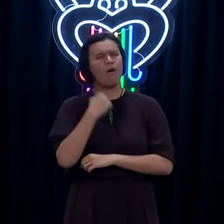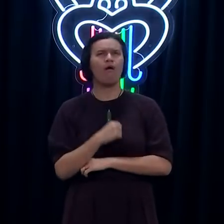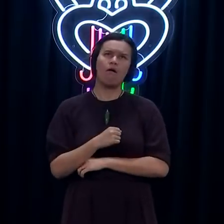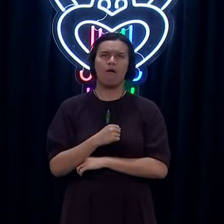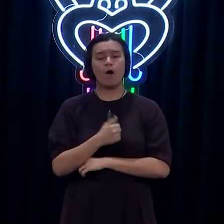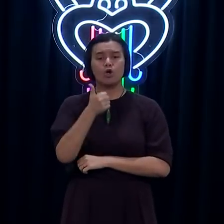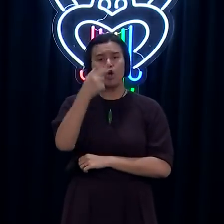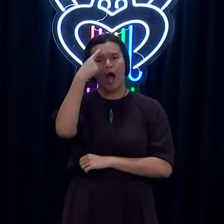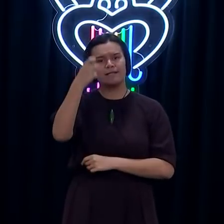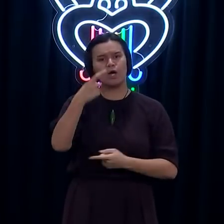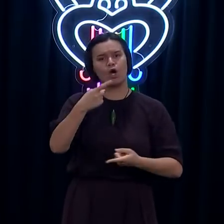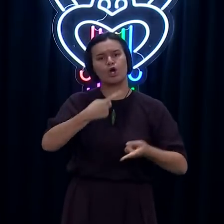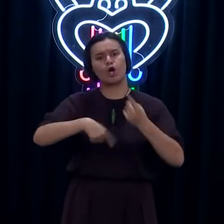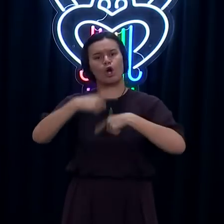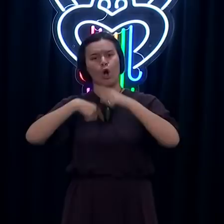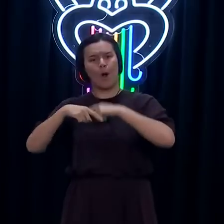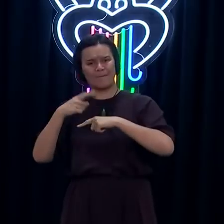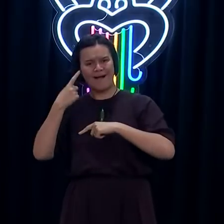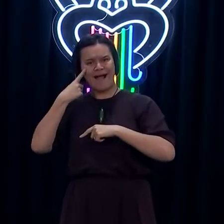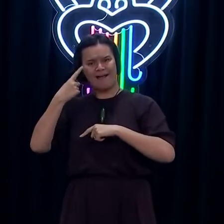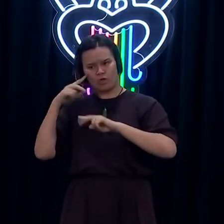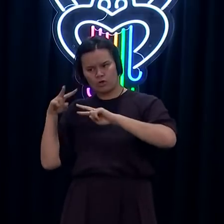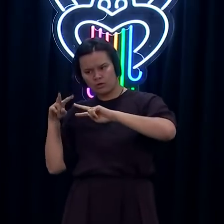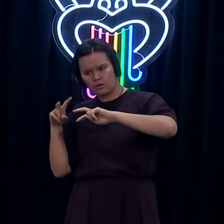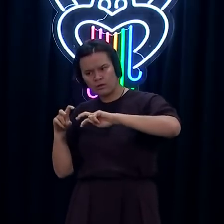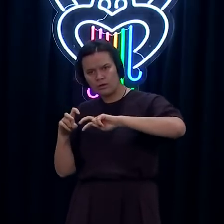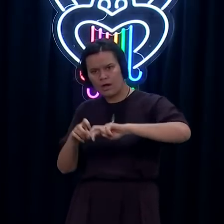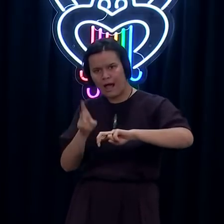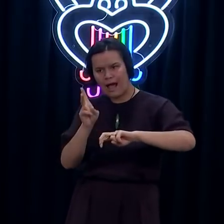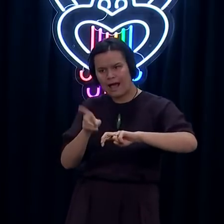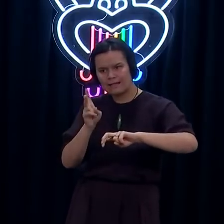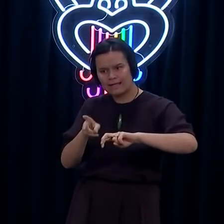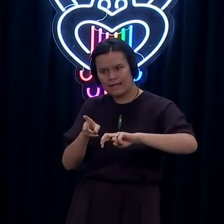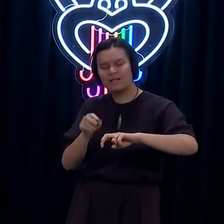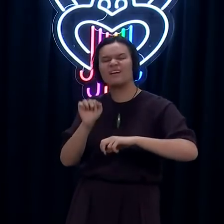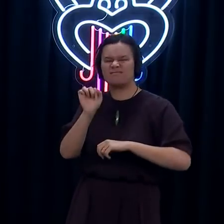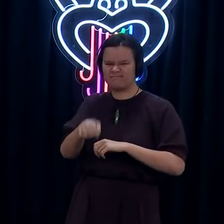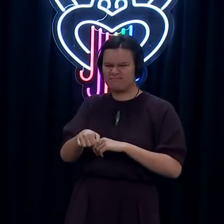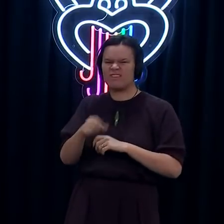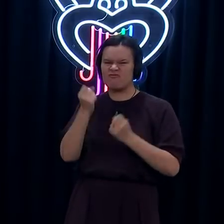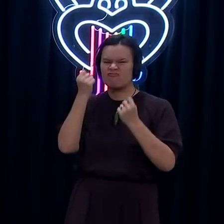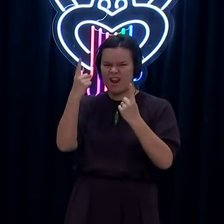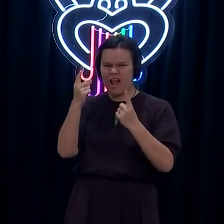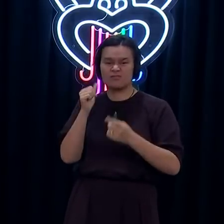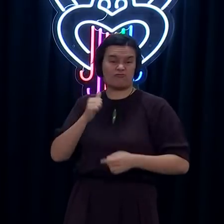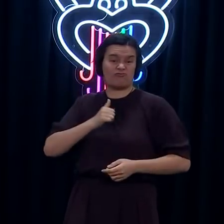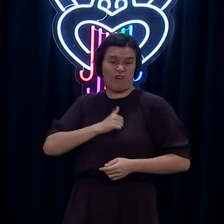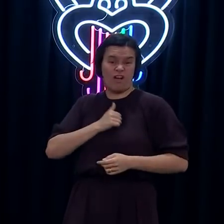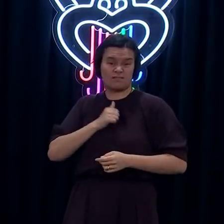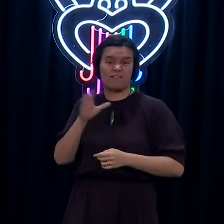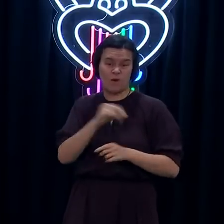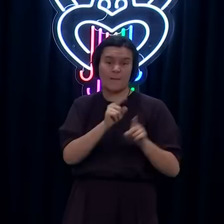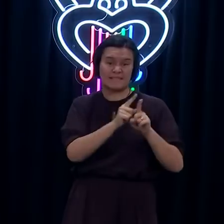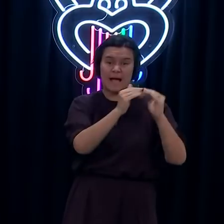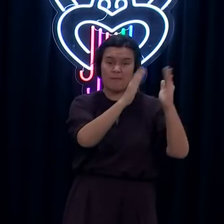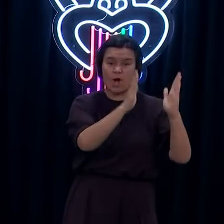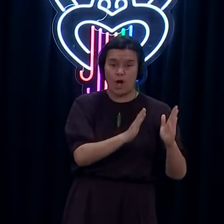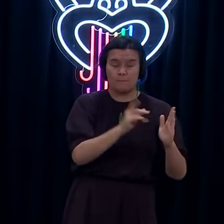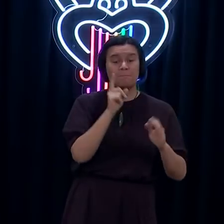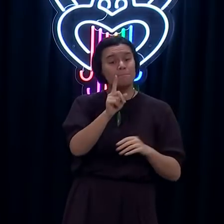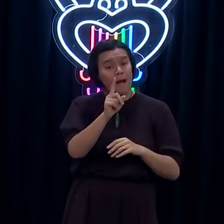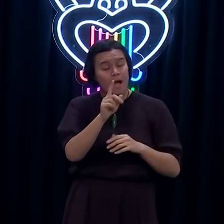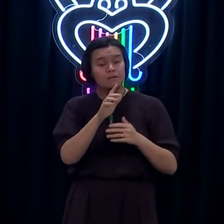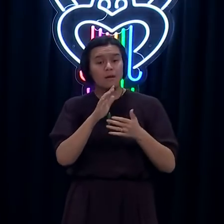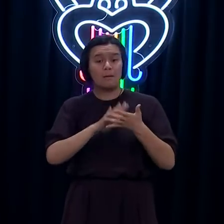them have been subsequently linked over the days that followed. That does still, however, present some challenges for us.